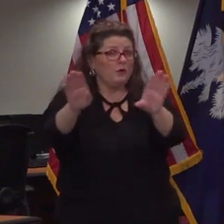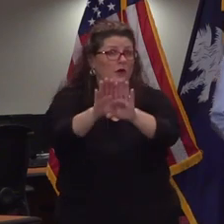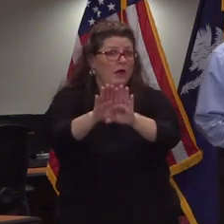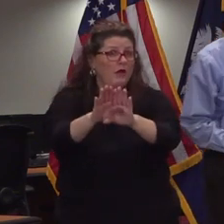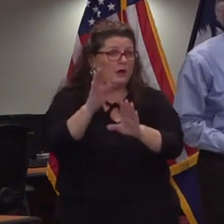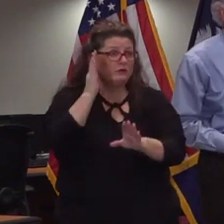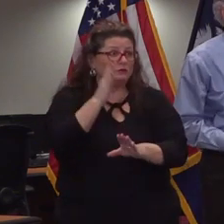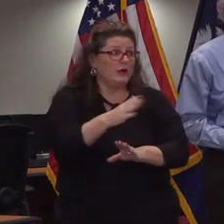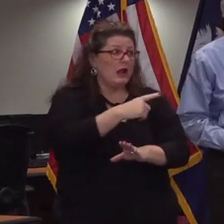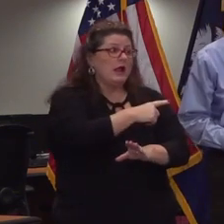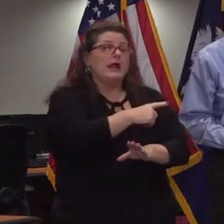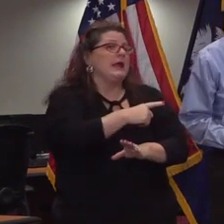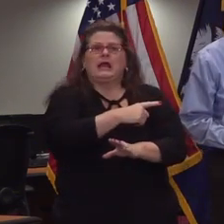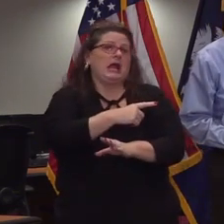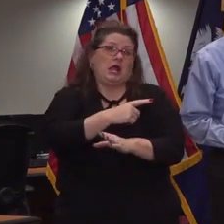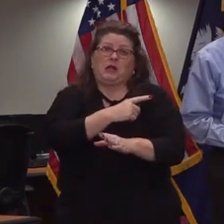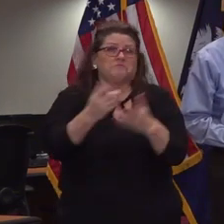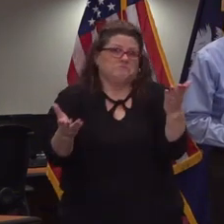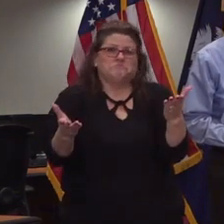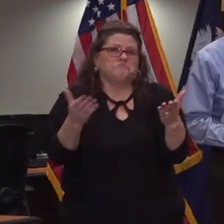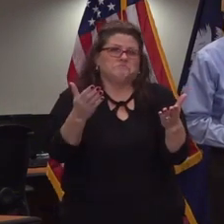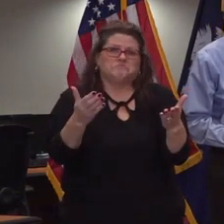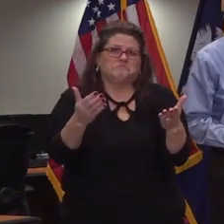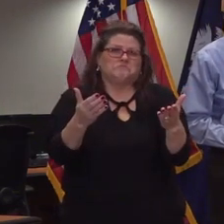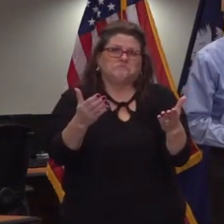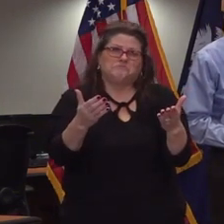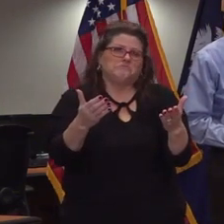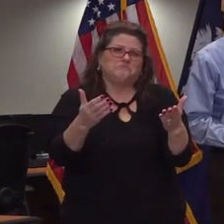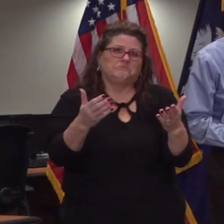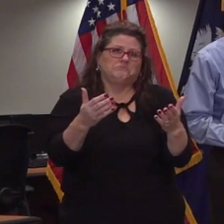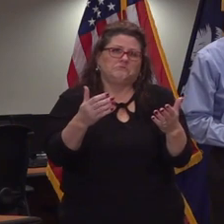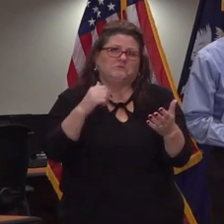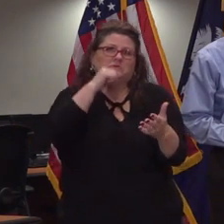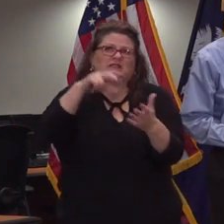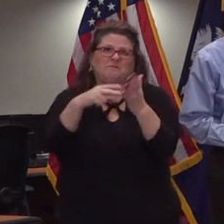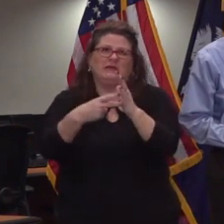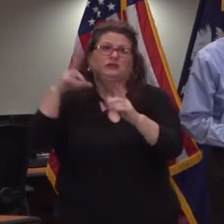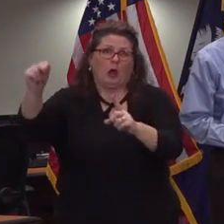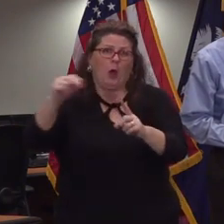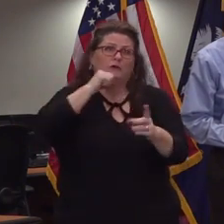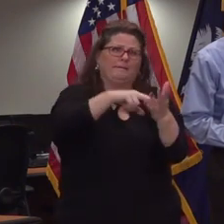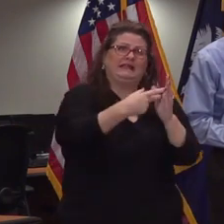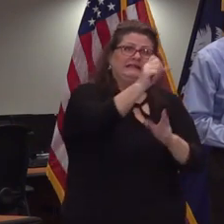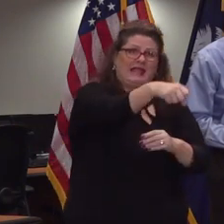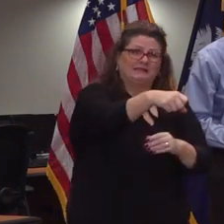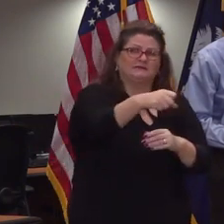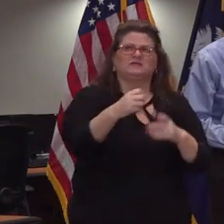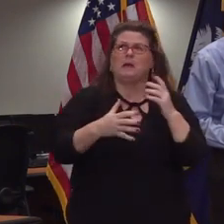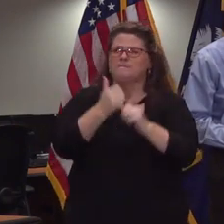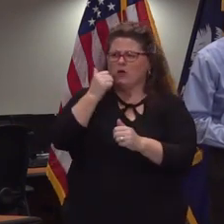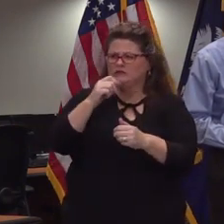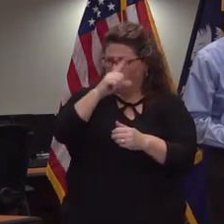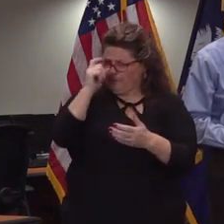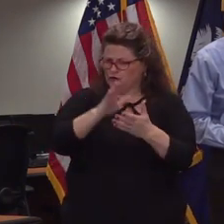um not necessarily uh we'll have to look at it as we get closer some school is usually held in june we